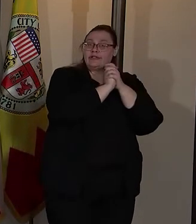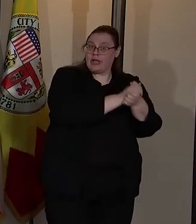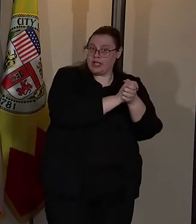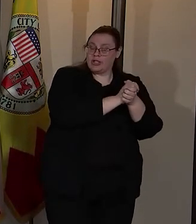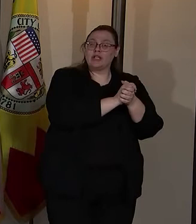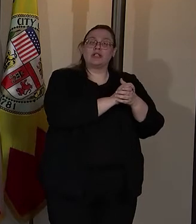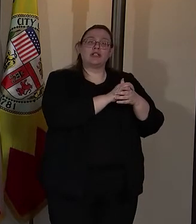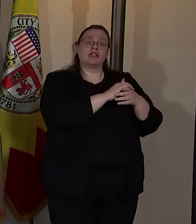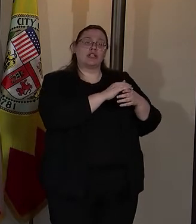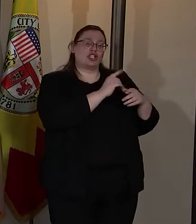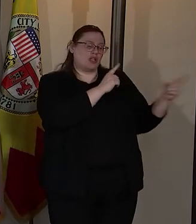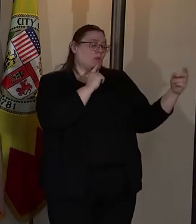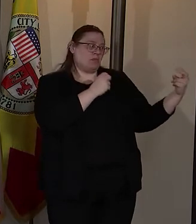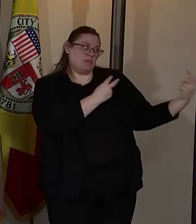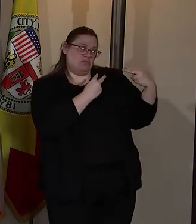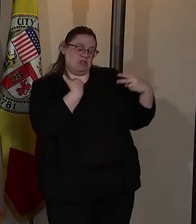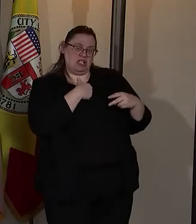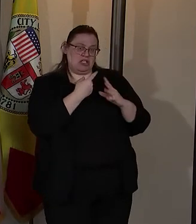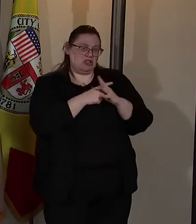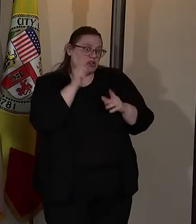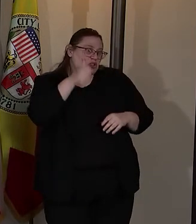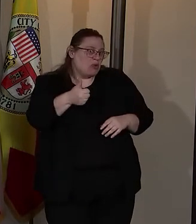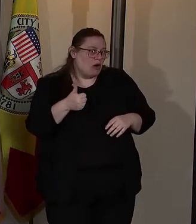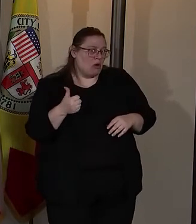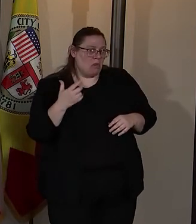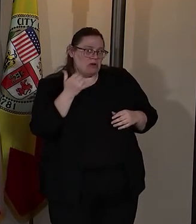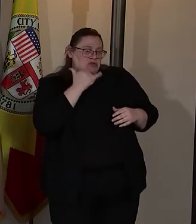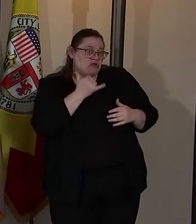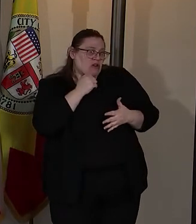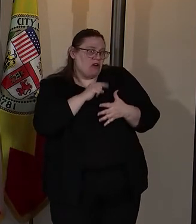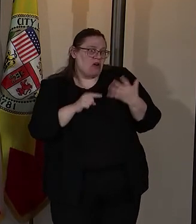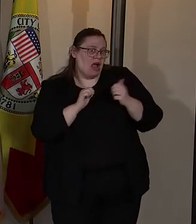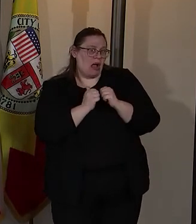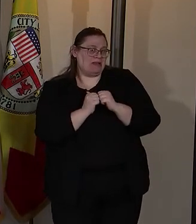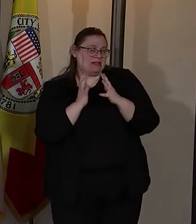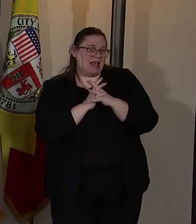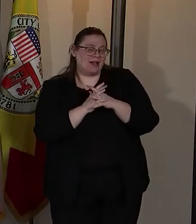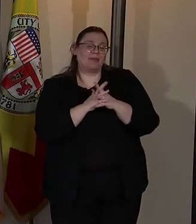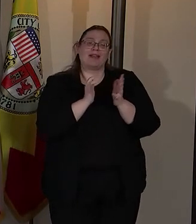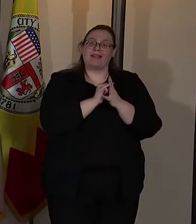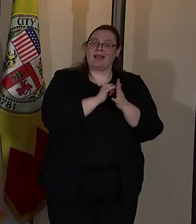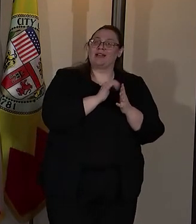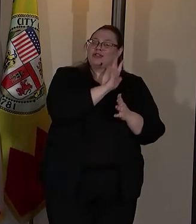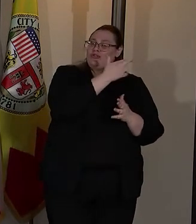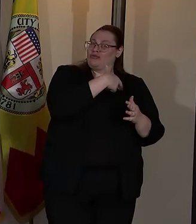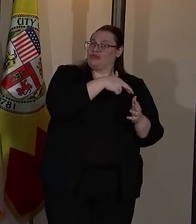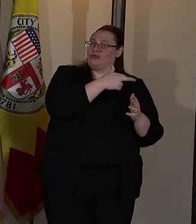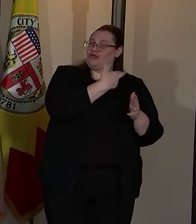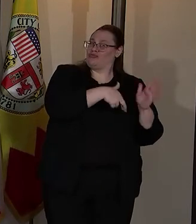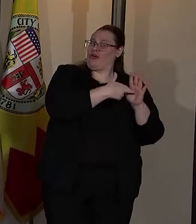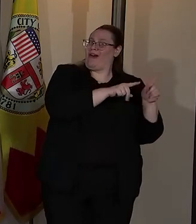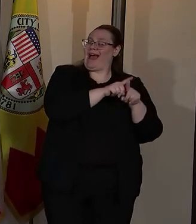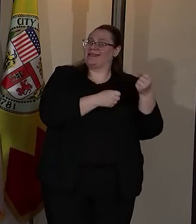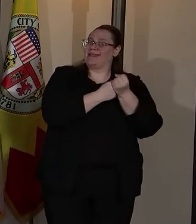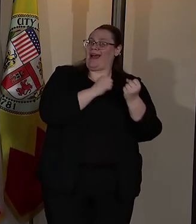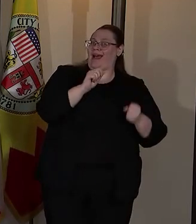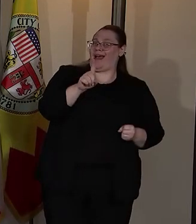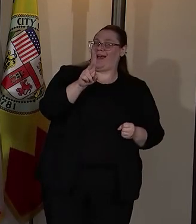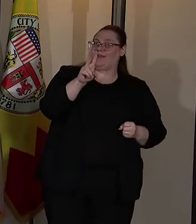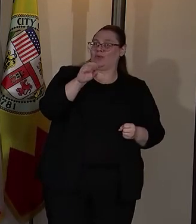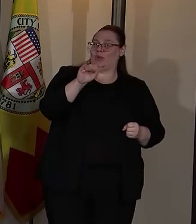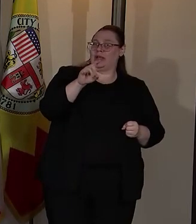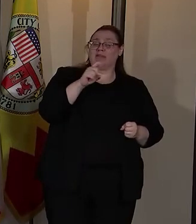She's going to be holding our feet to the fire tomorrow about what's wrong, about how we're setting this up. But that's the role that an advocate plays in the right way. And truly,